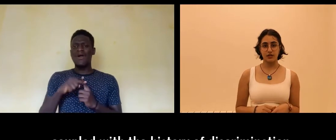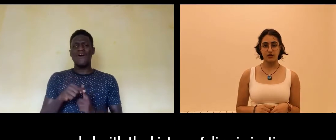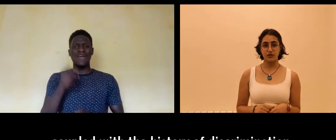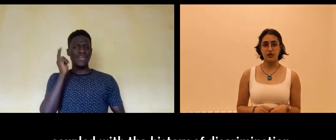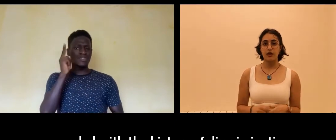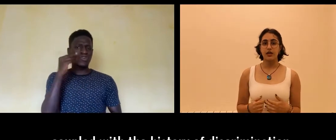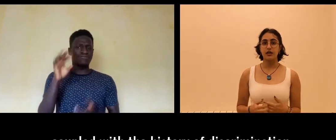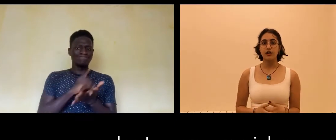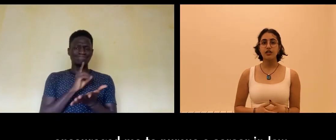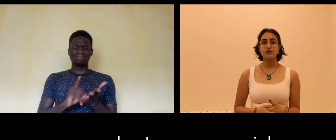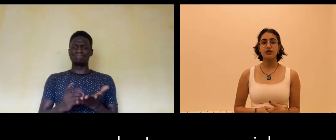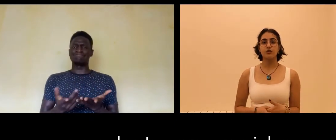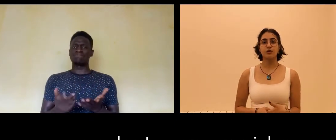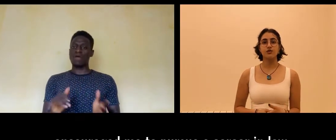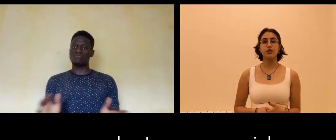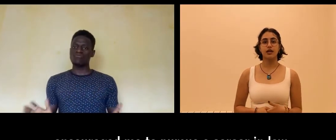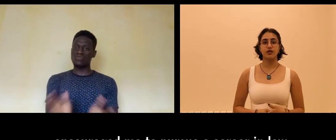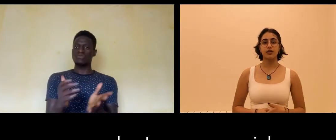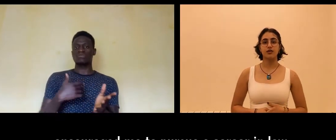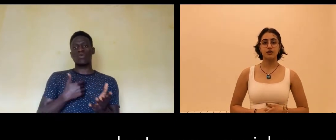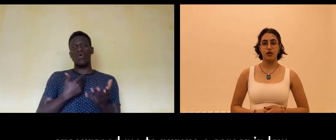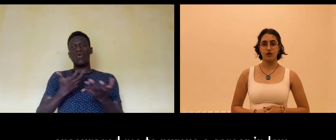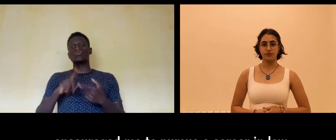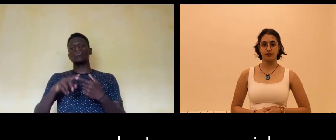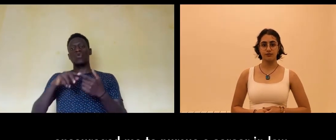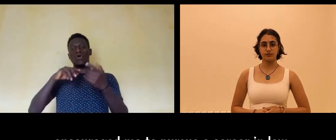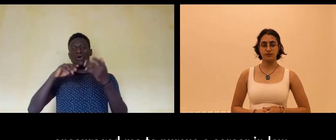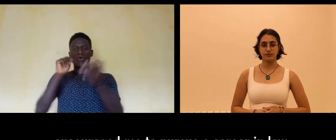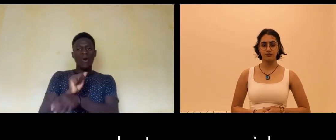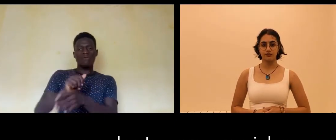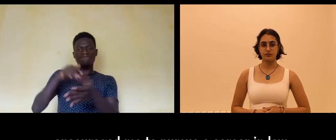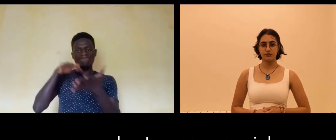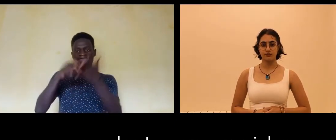discrimination encouraged me to pursue a career in law.